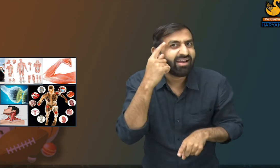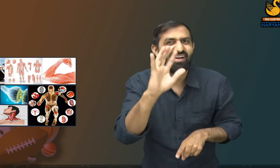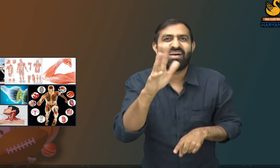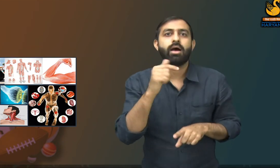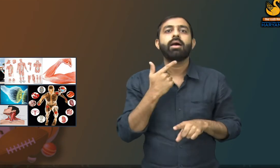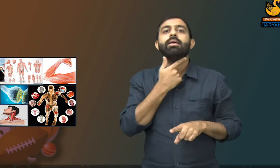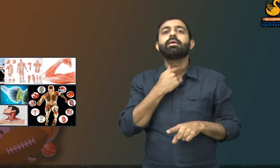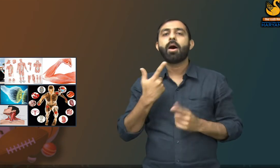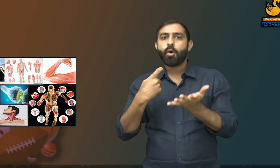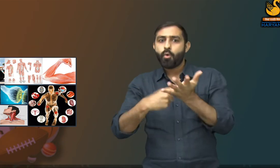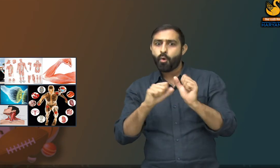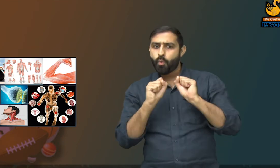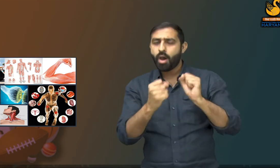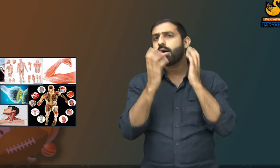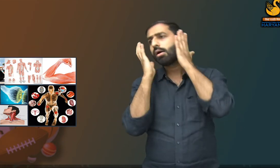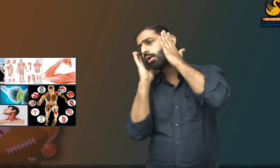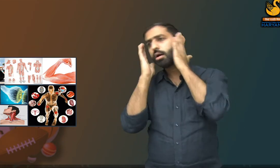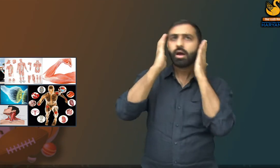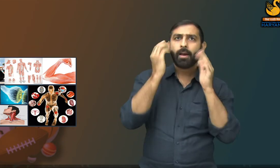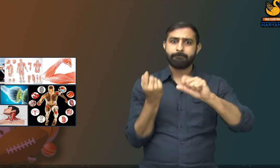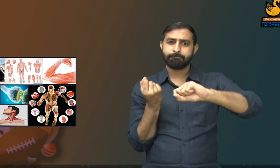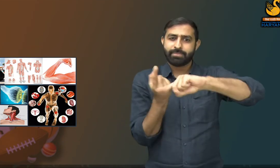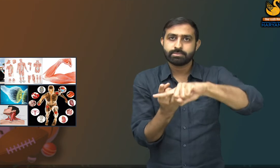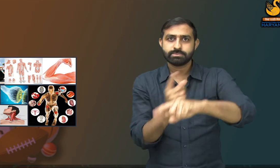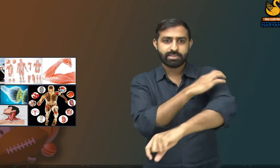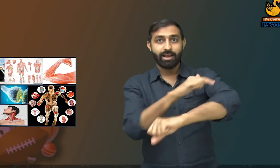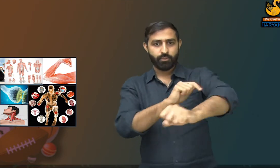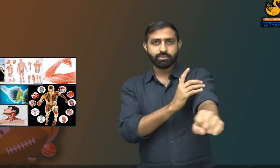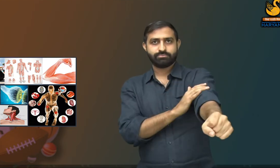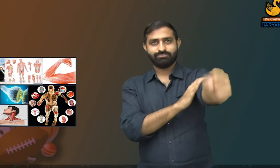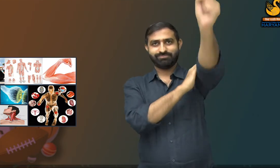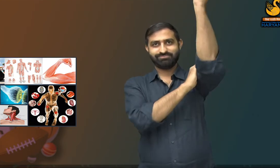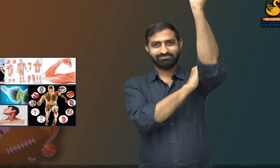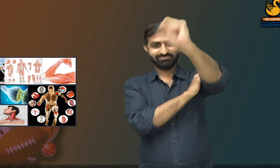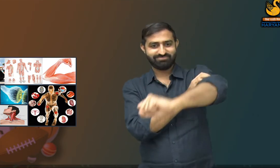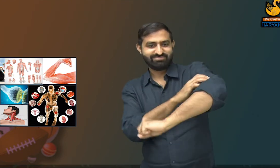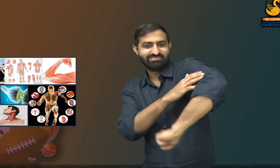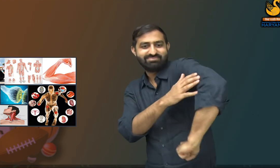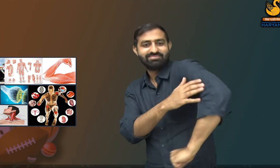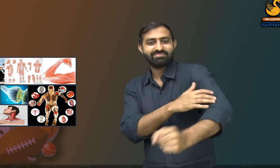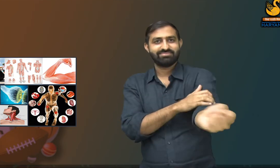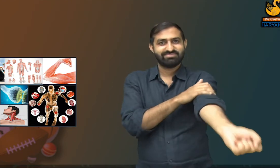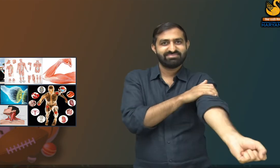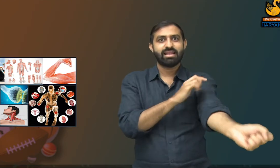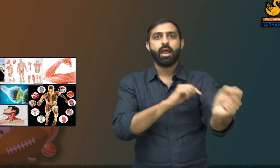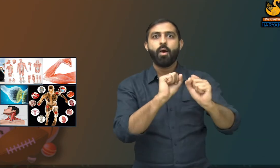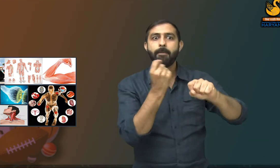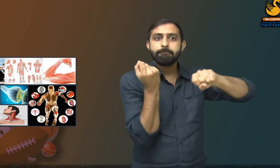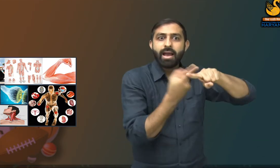No. No. The capacity of hand to rotate is different from that of neck. When we move our